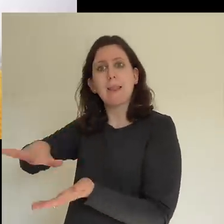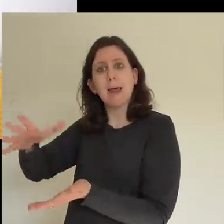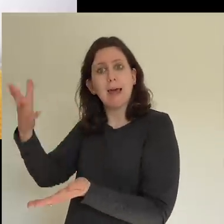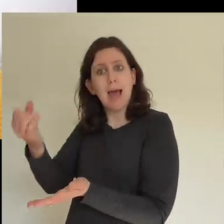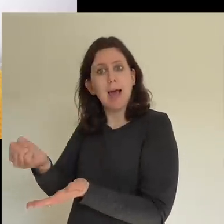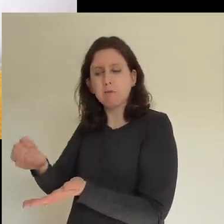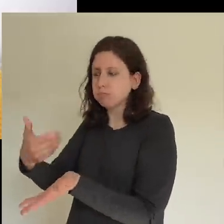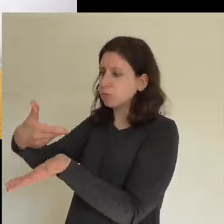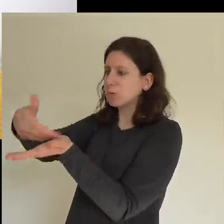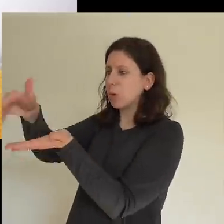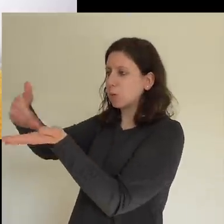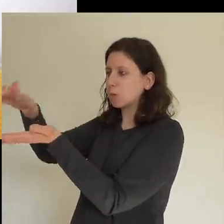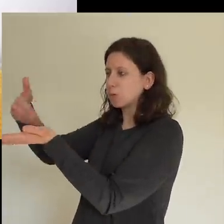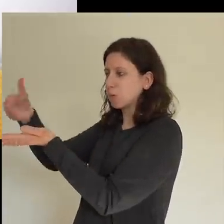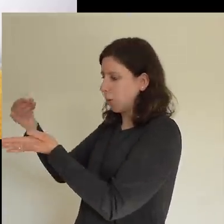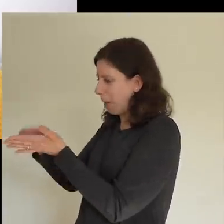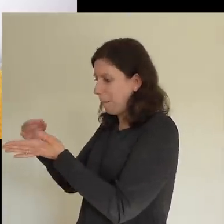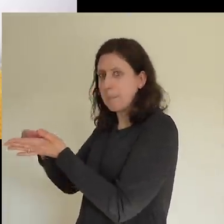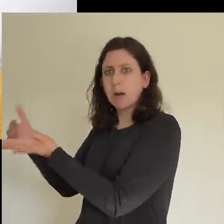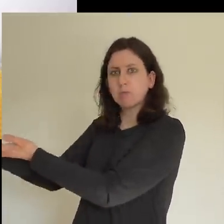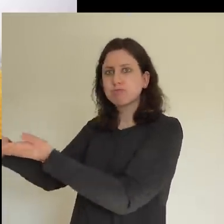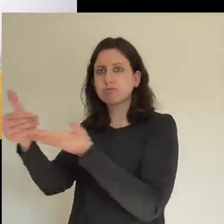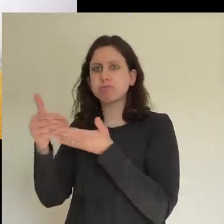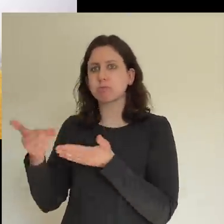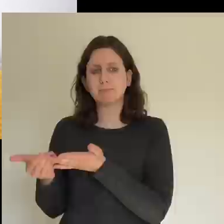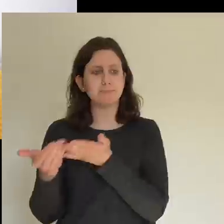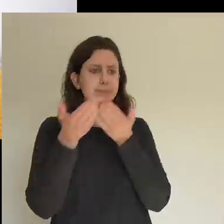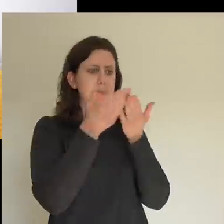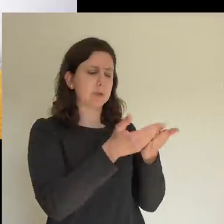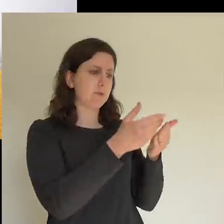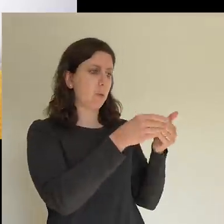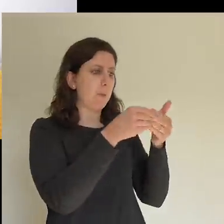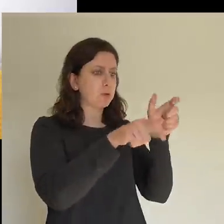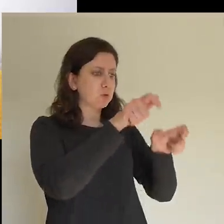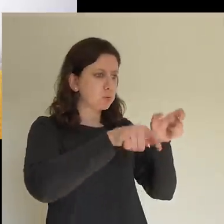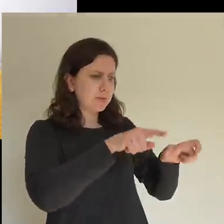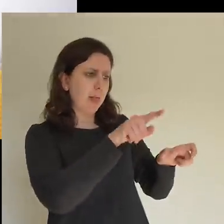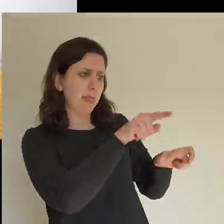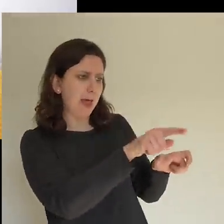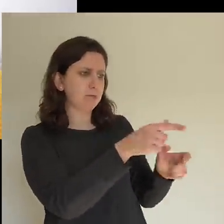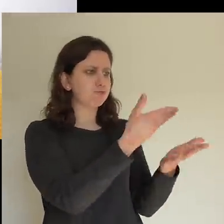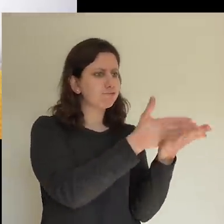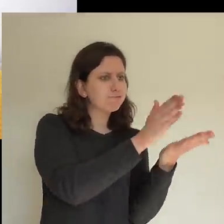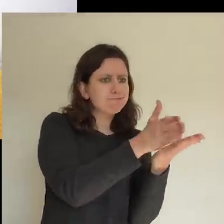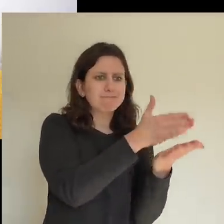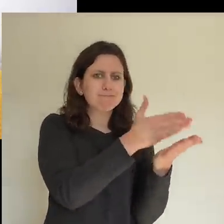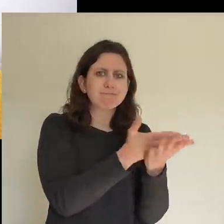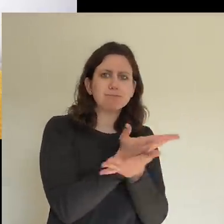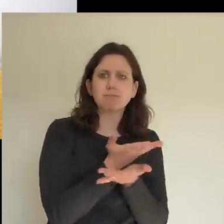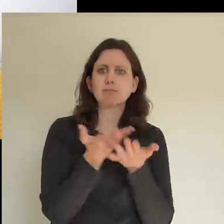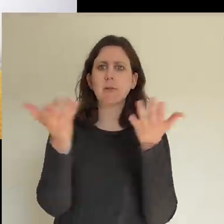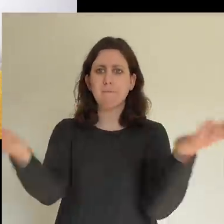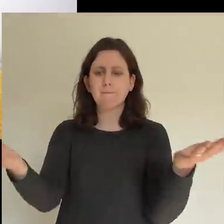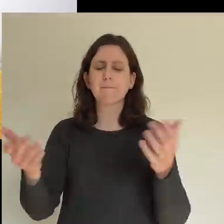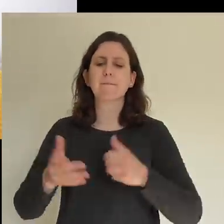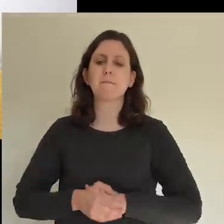apostles' feet. And it was distributed to anyone who had need. Joseph, a Levite from Cyprus, whom the apostles called